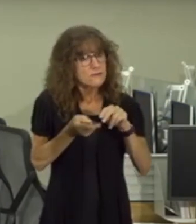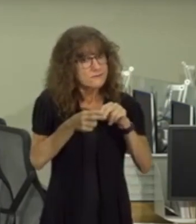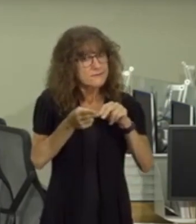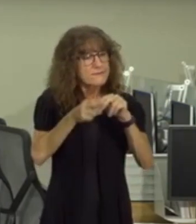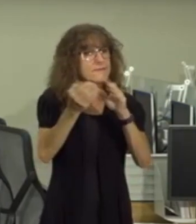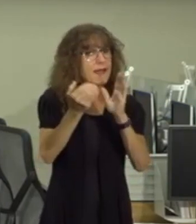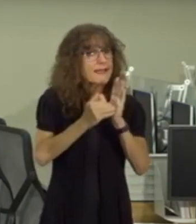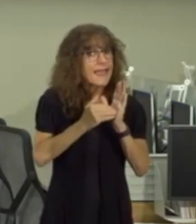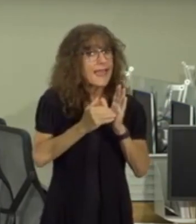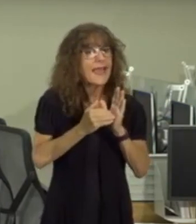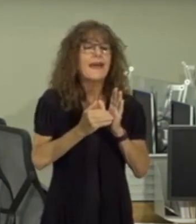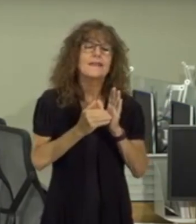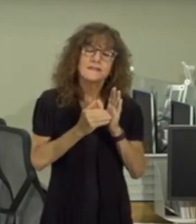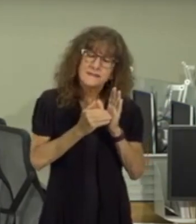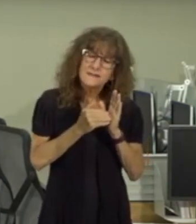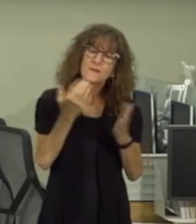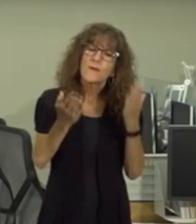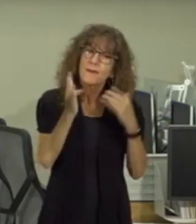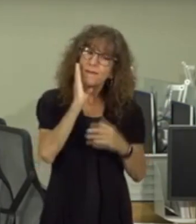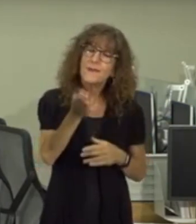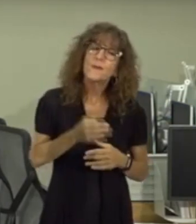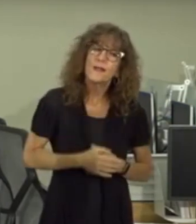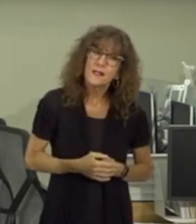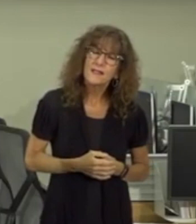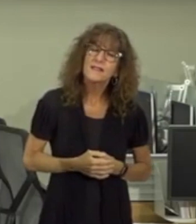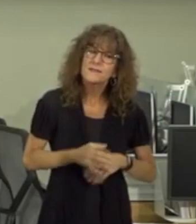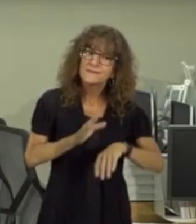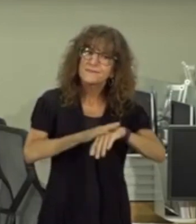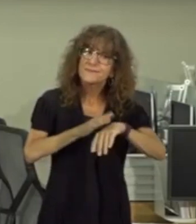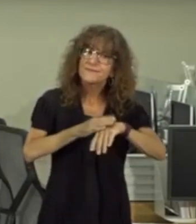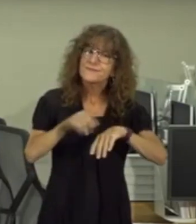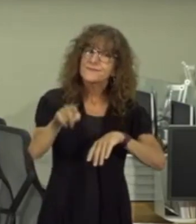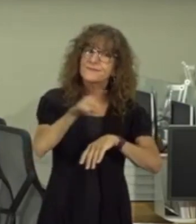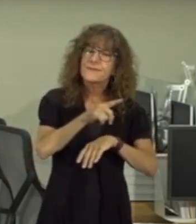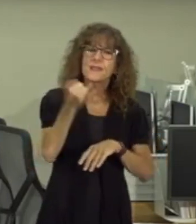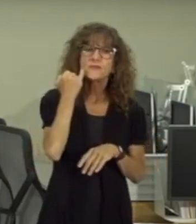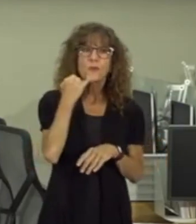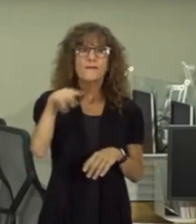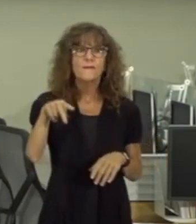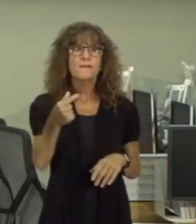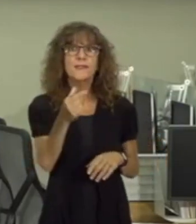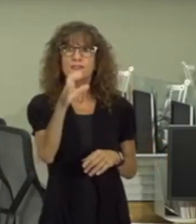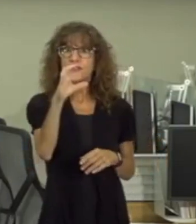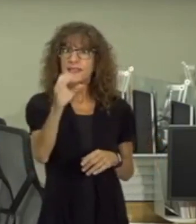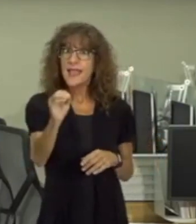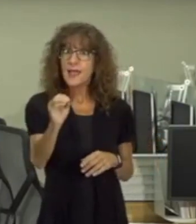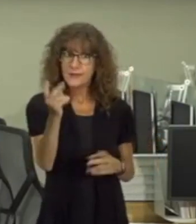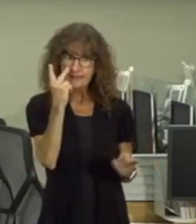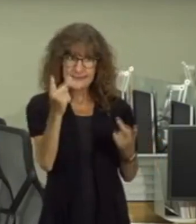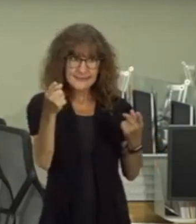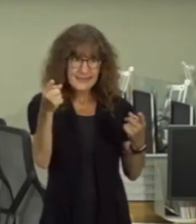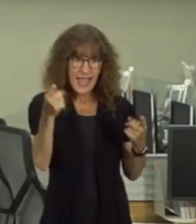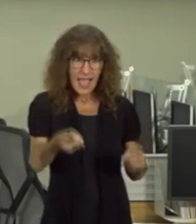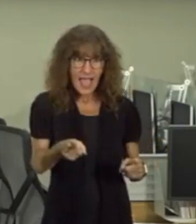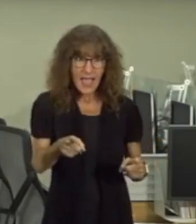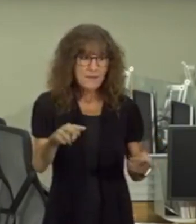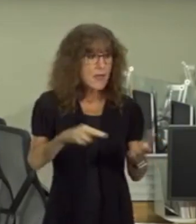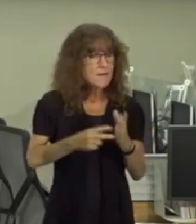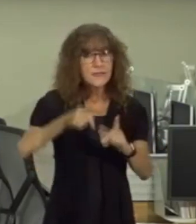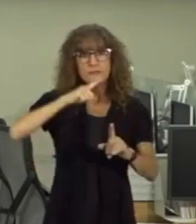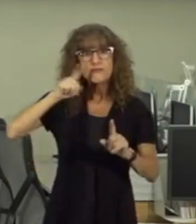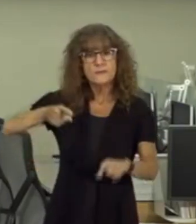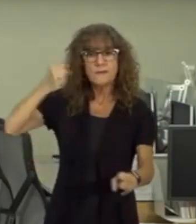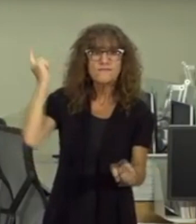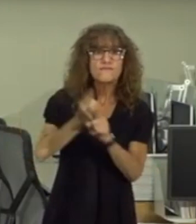more than less likely it will so if the county sees this we're going to respond